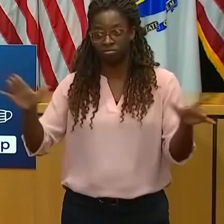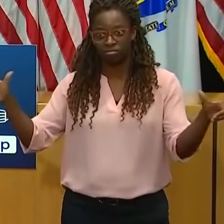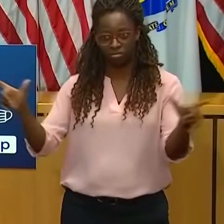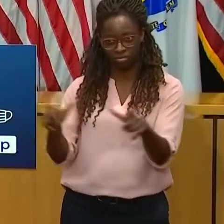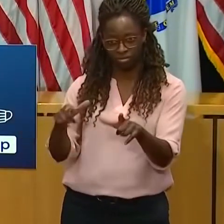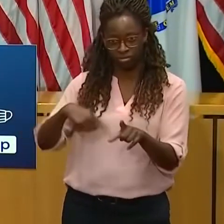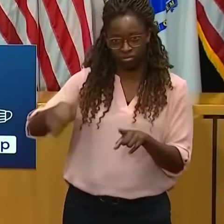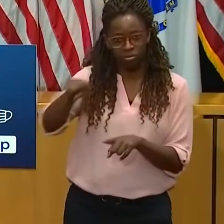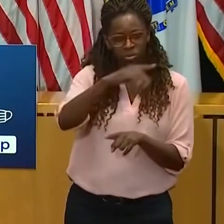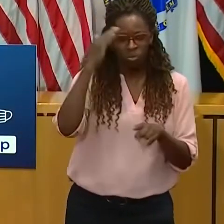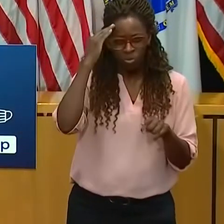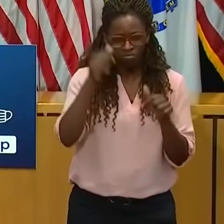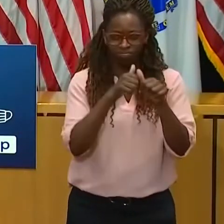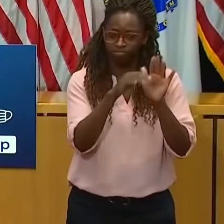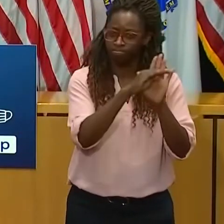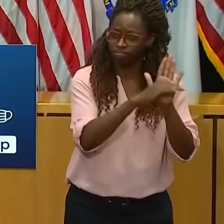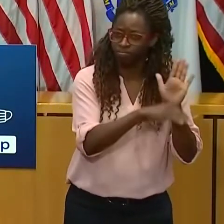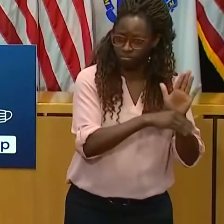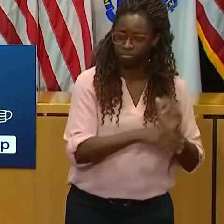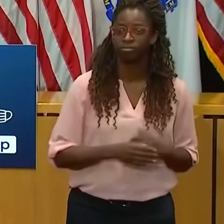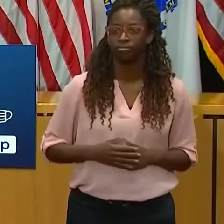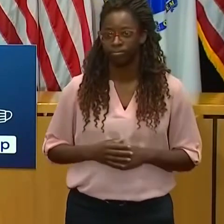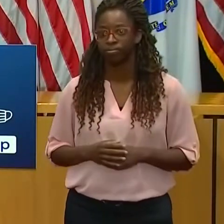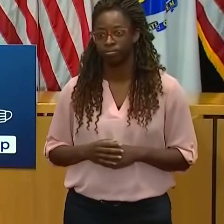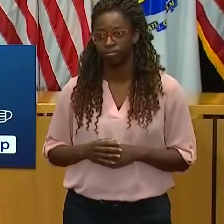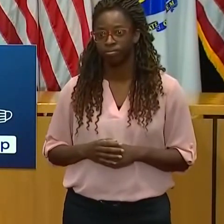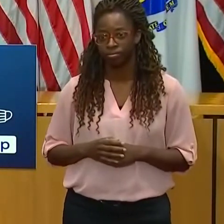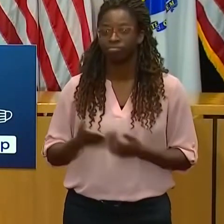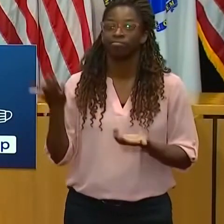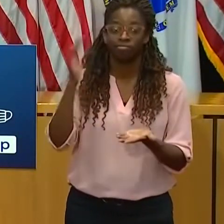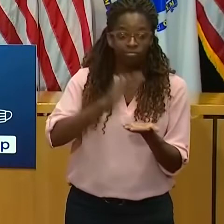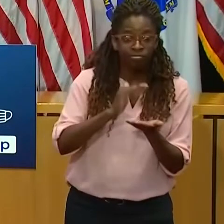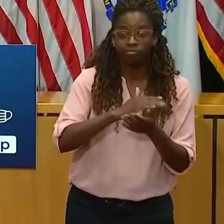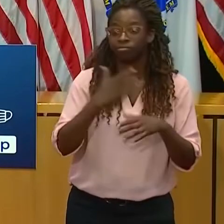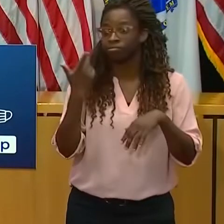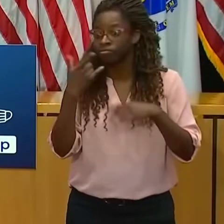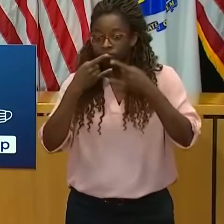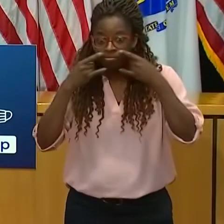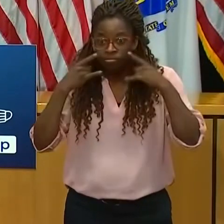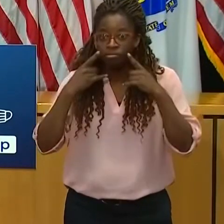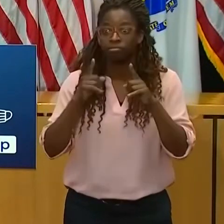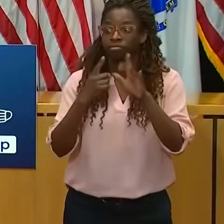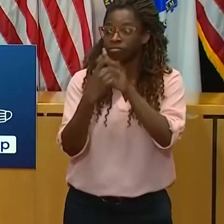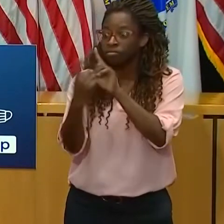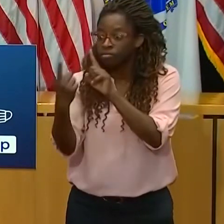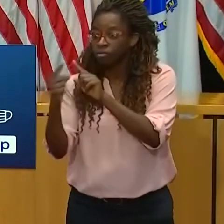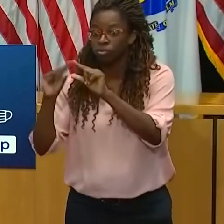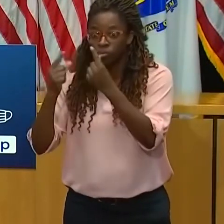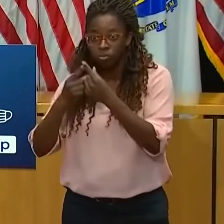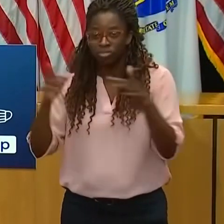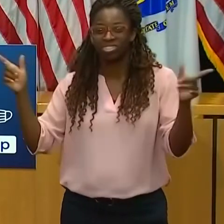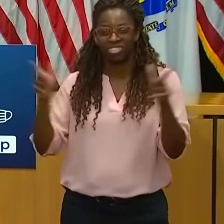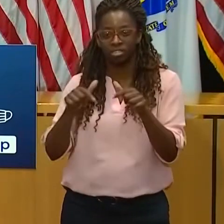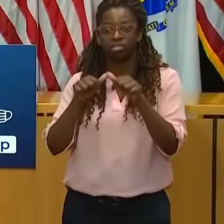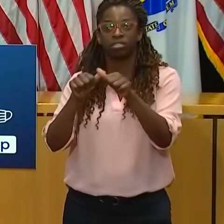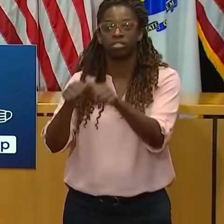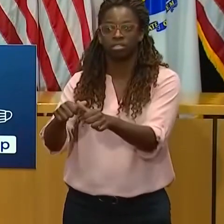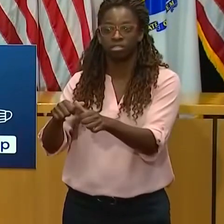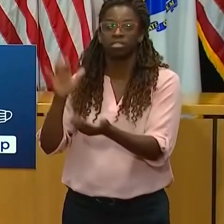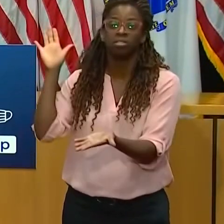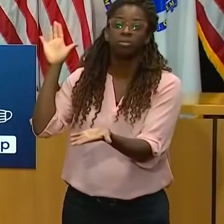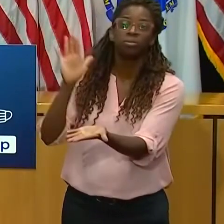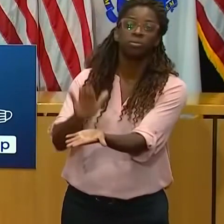reduce the spread in the first place. We'll be back to talk a little more about that next week as we head into the